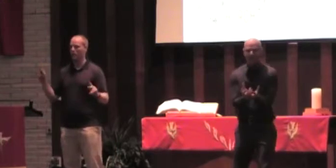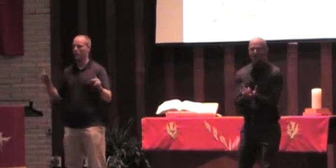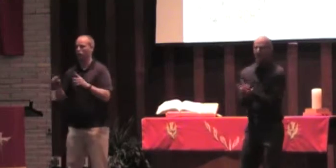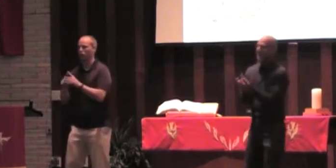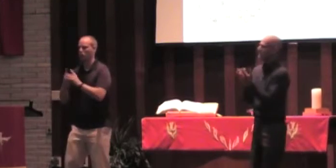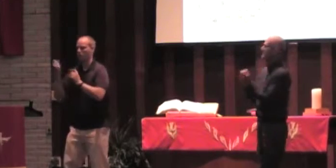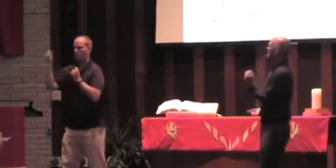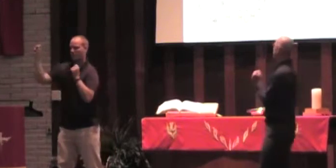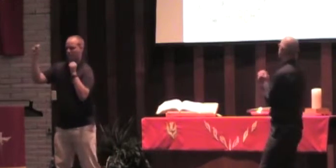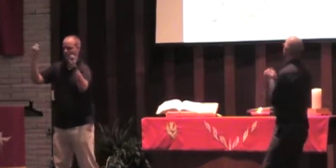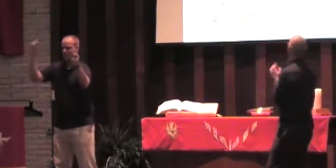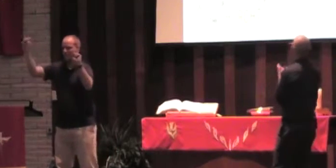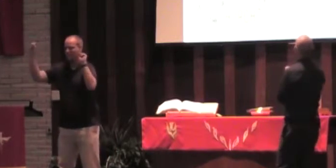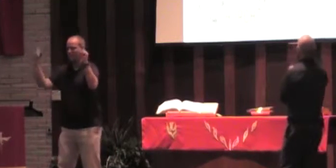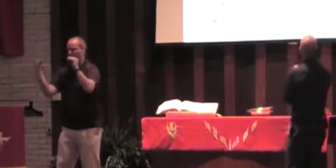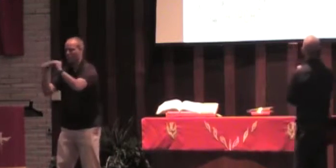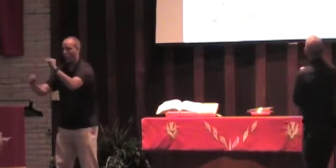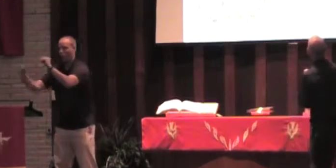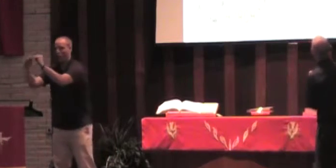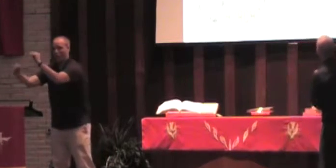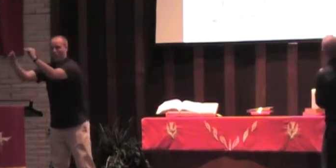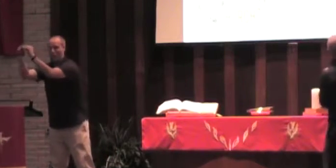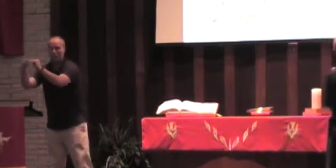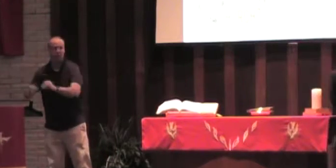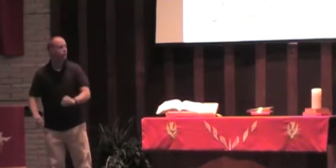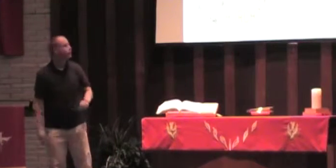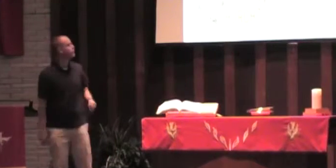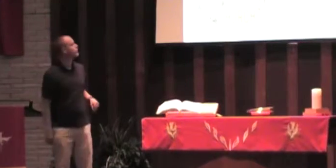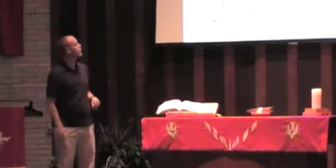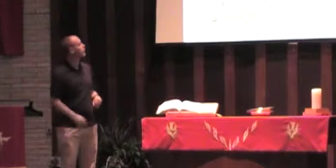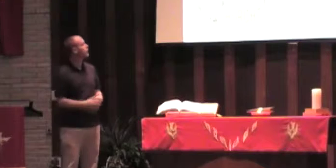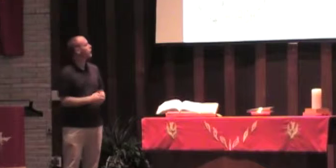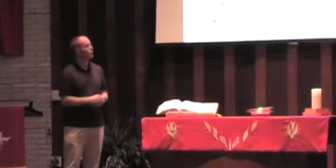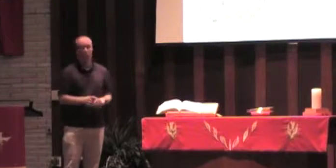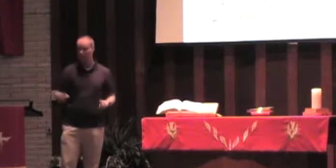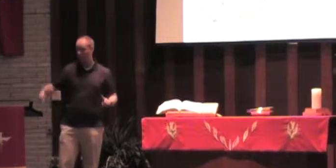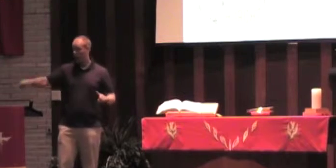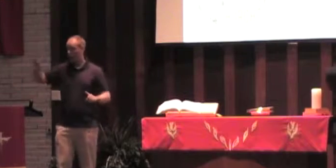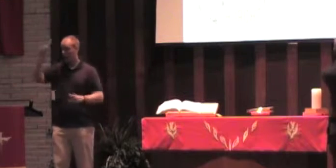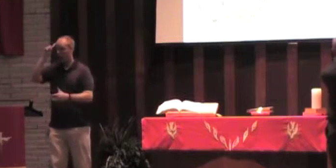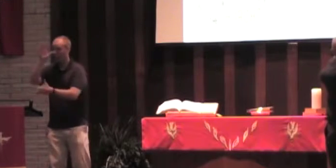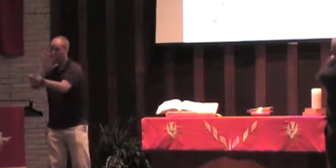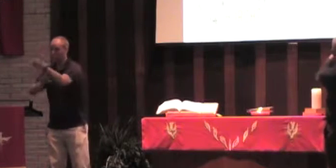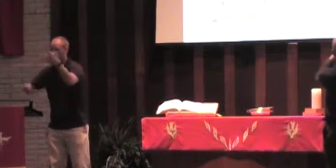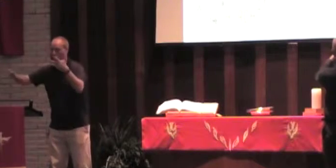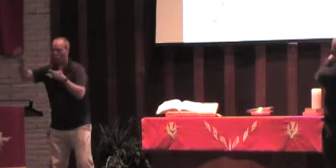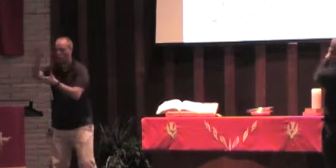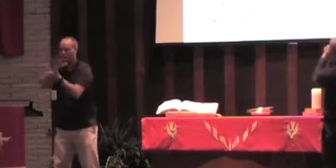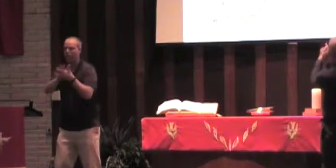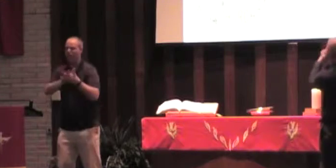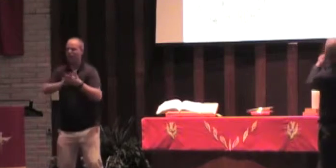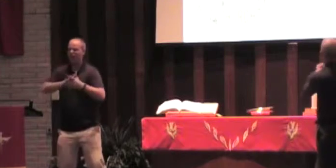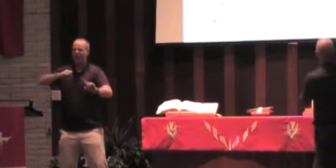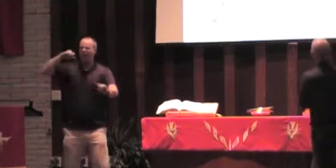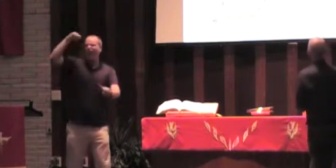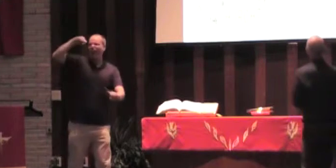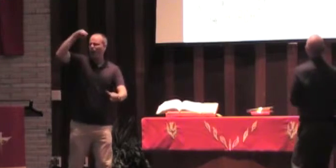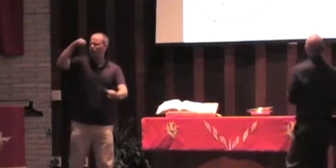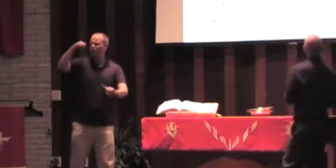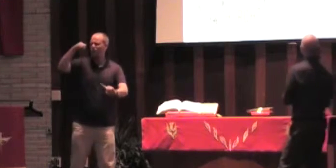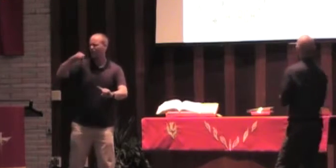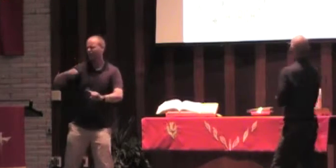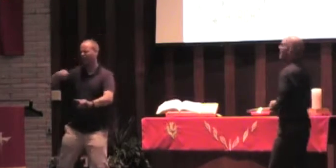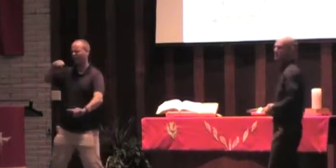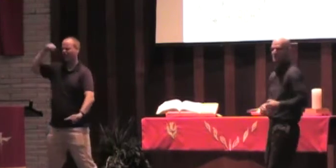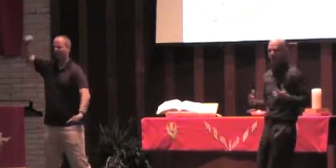take shape, it says this, that the assembly was in confusion. Some were shouting one thing, some another. Most of the people